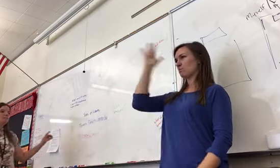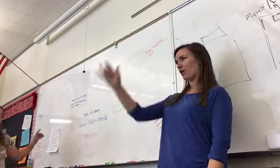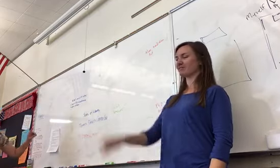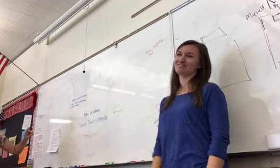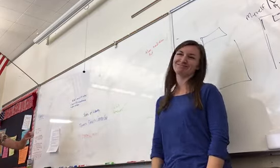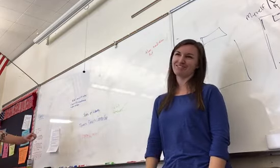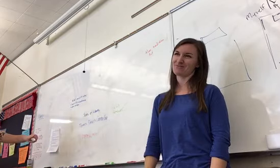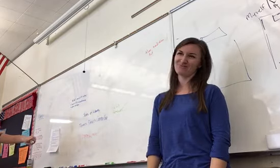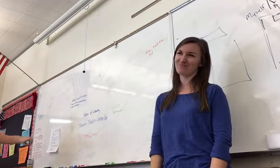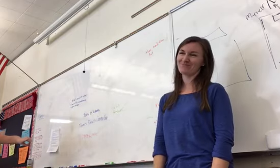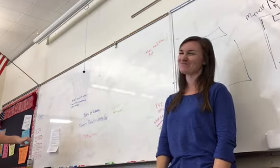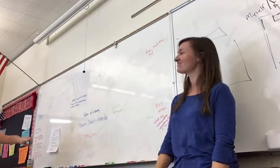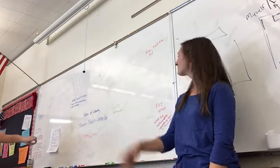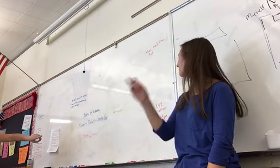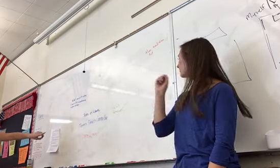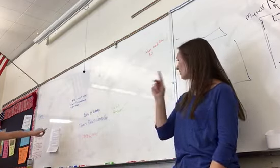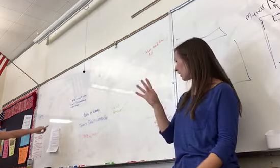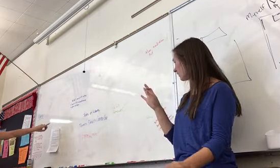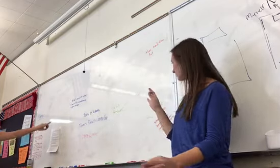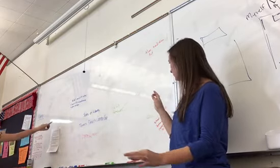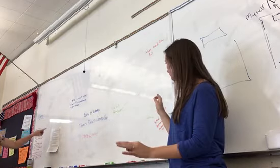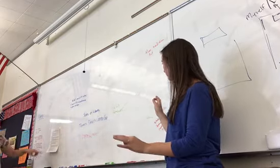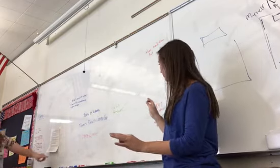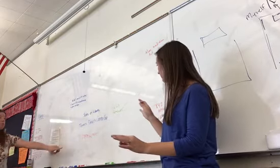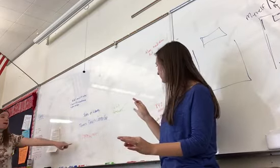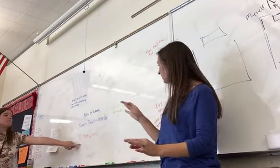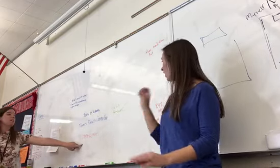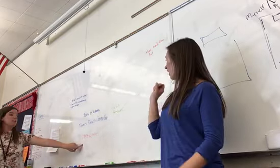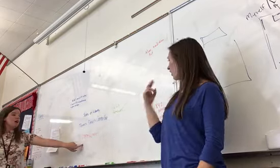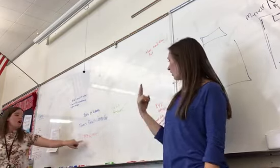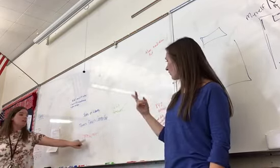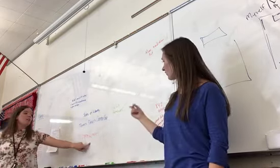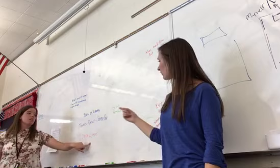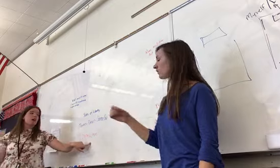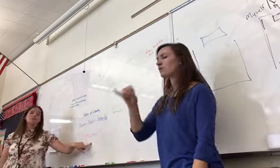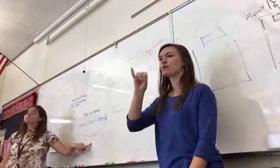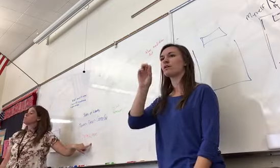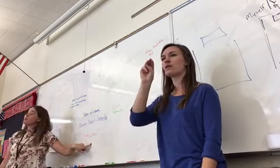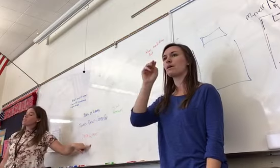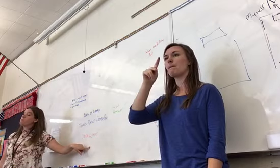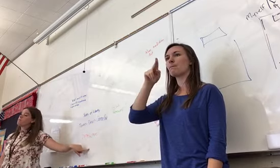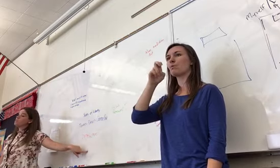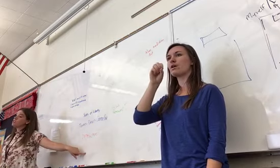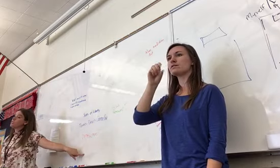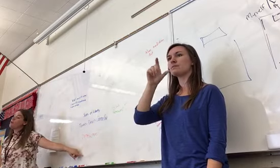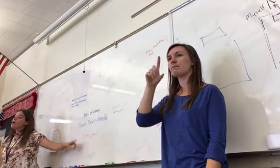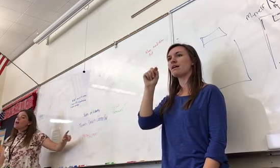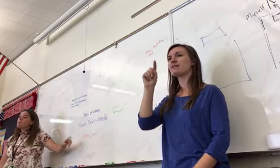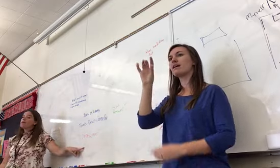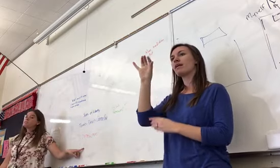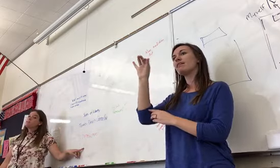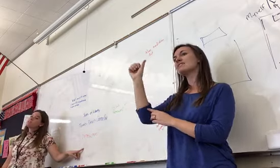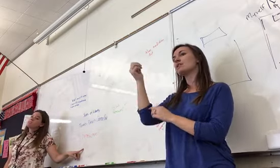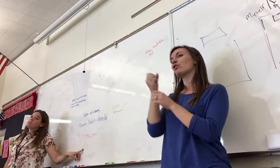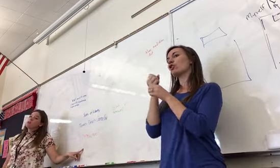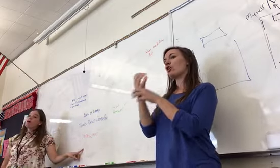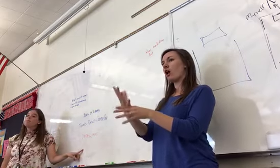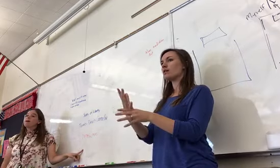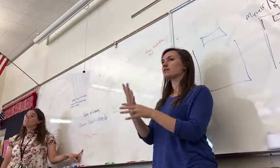Okay, making sure. Oh, impressment. Another cause of the American Revolution. Impressment is going to be all about